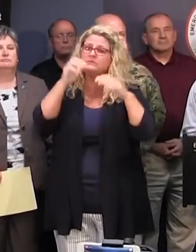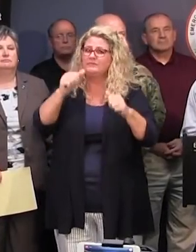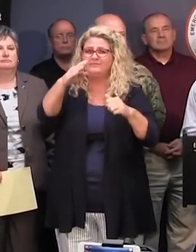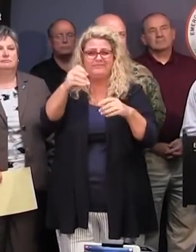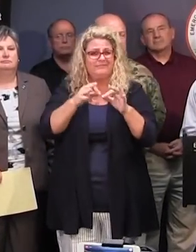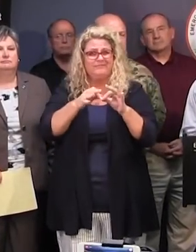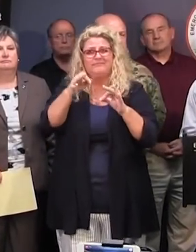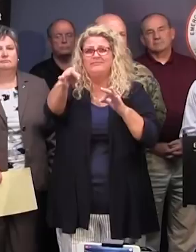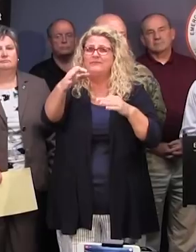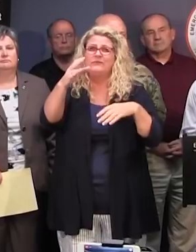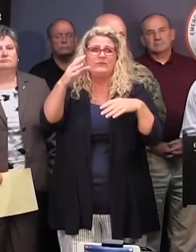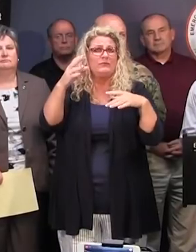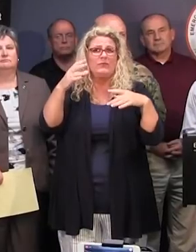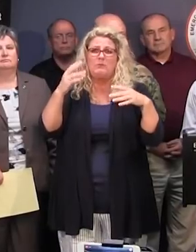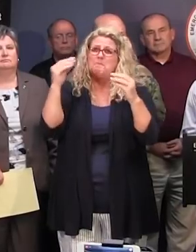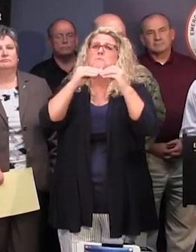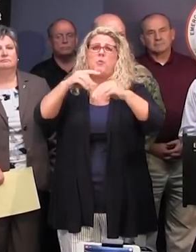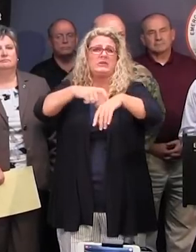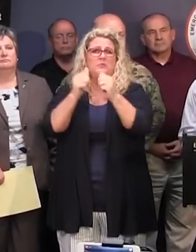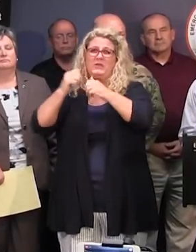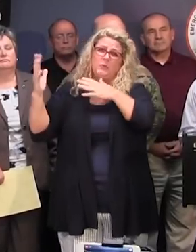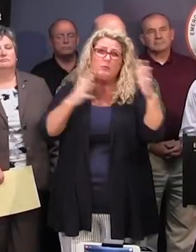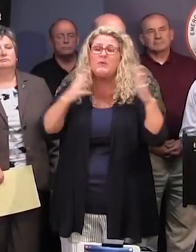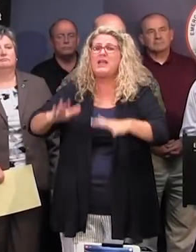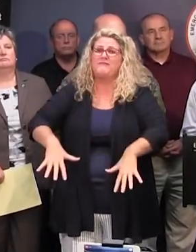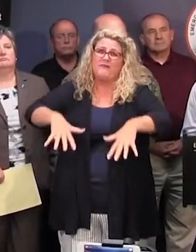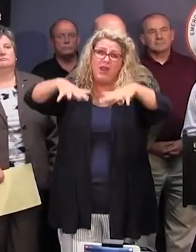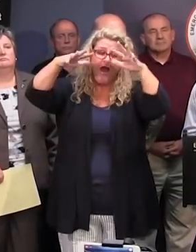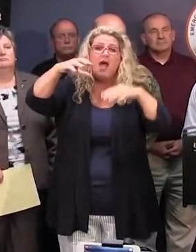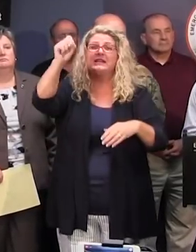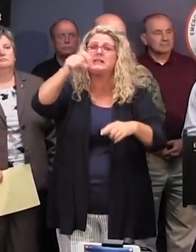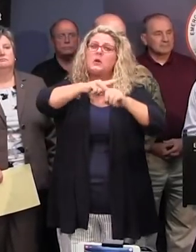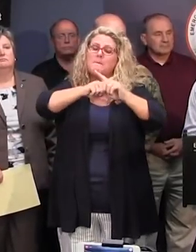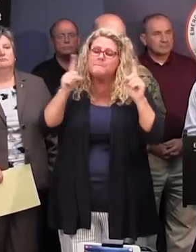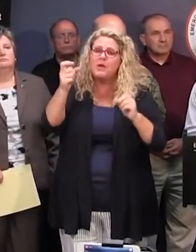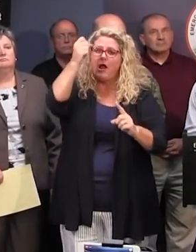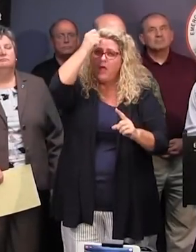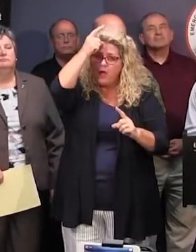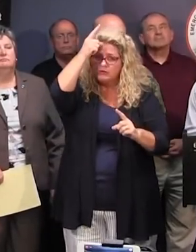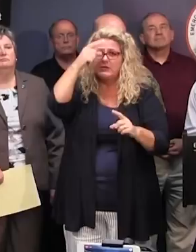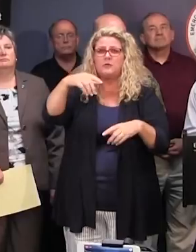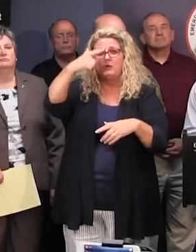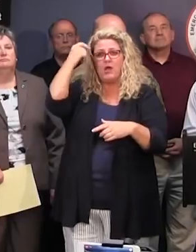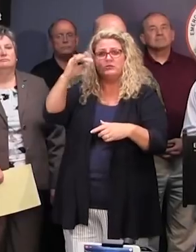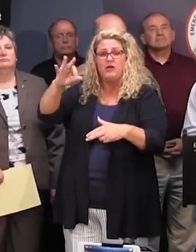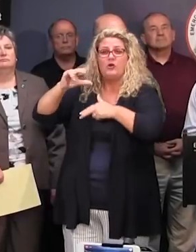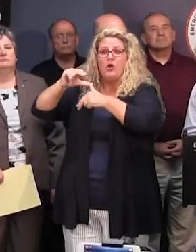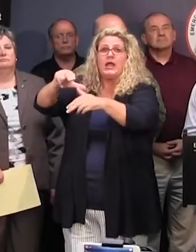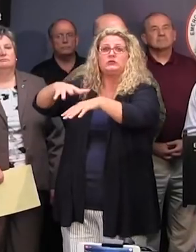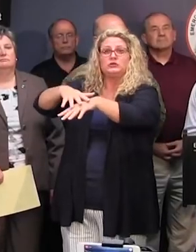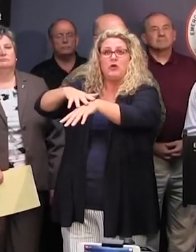period of damaging winds, storm surge, and flooding, the good news is that the slower approach still provides an opportunity for residents